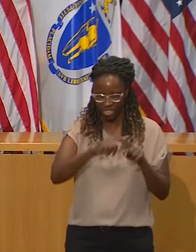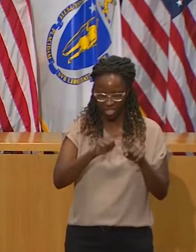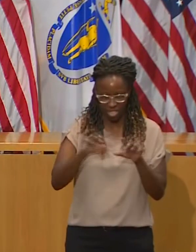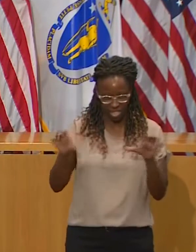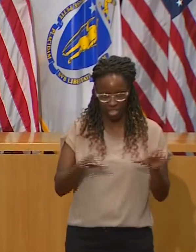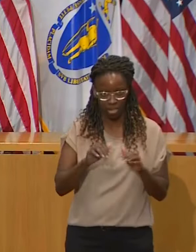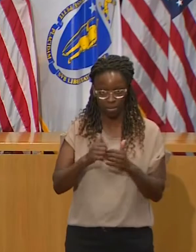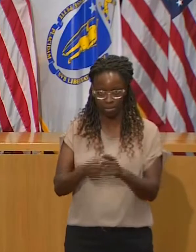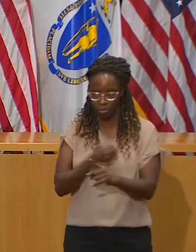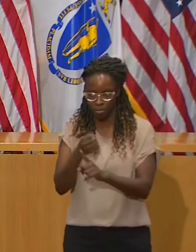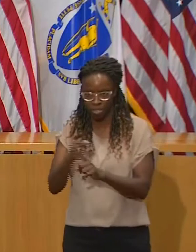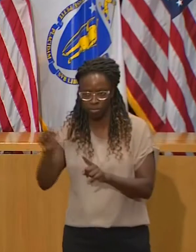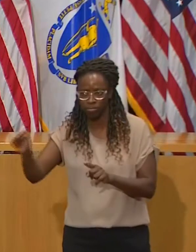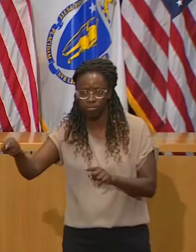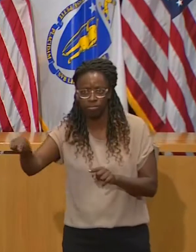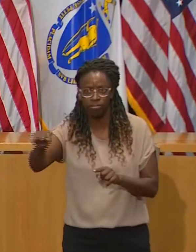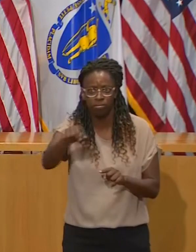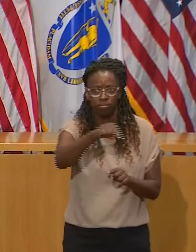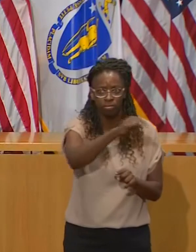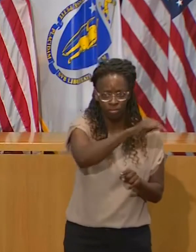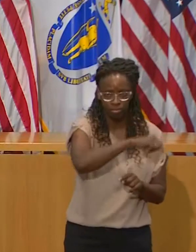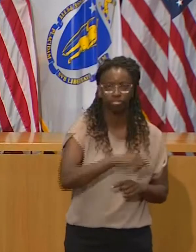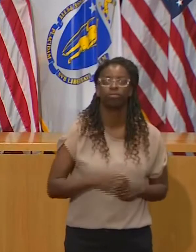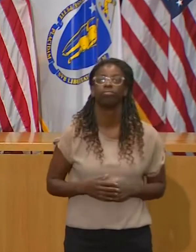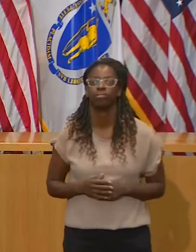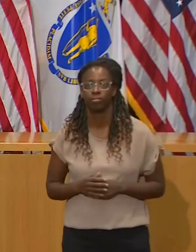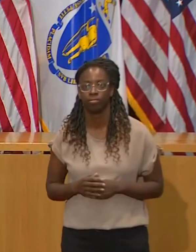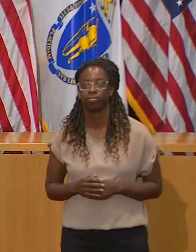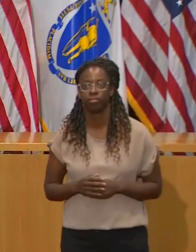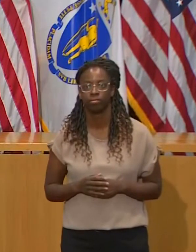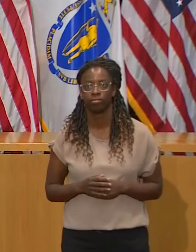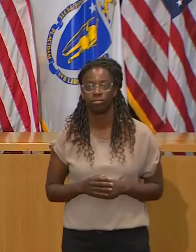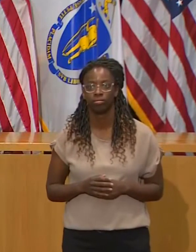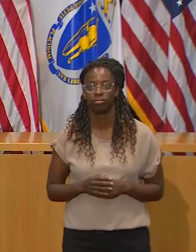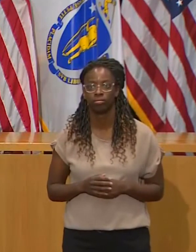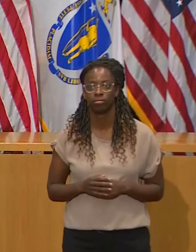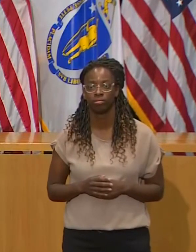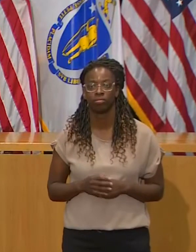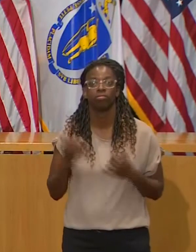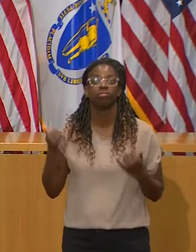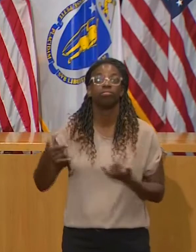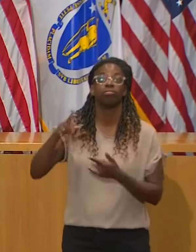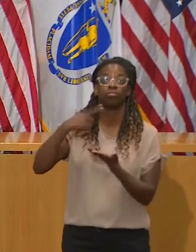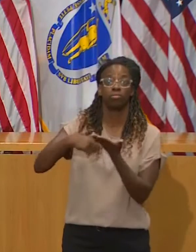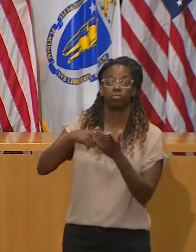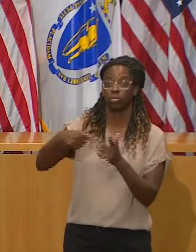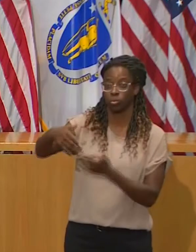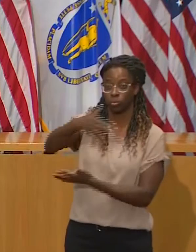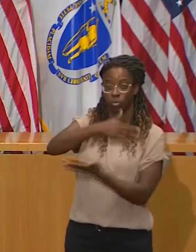Now, speaking of social gatherings, I I might spend a minute talking about Thanksgiving.